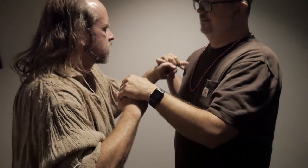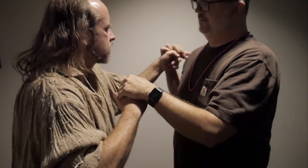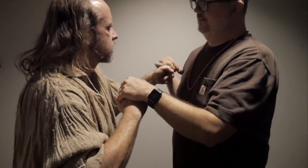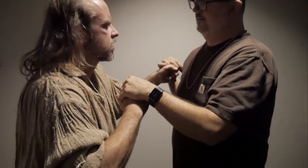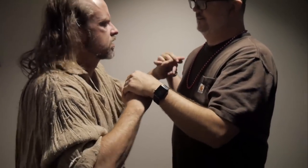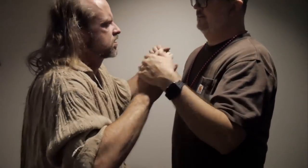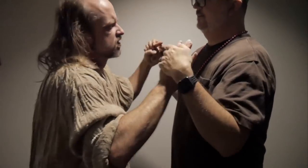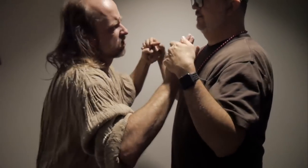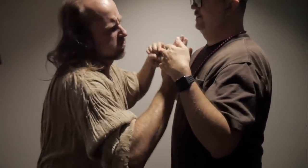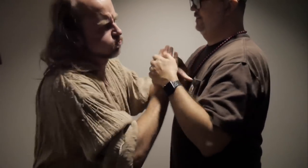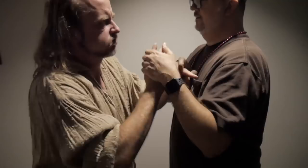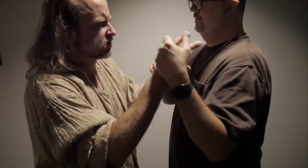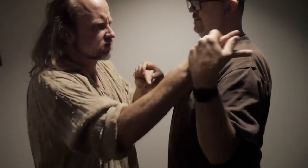And Romeo slew him.